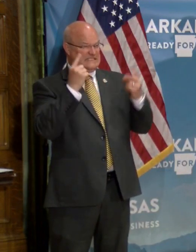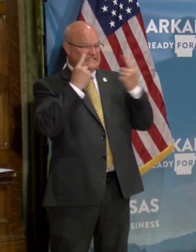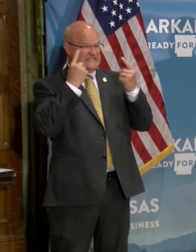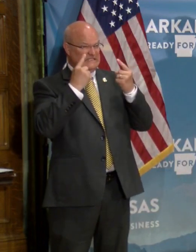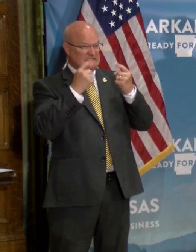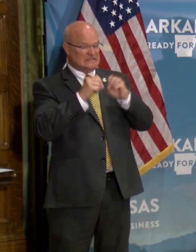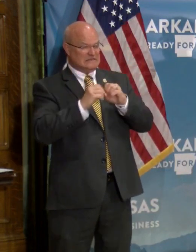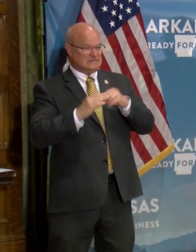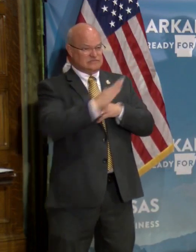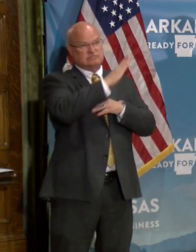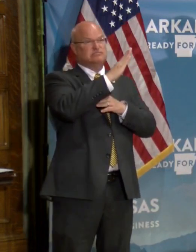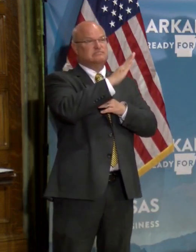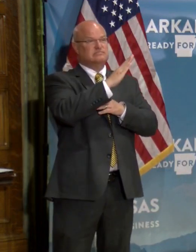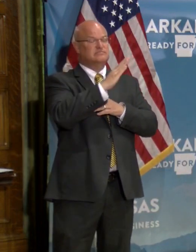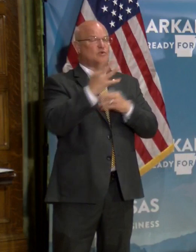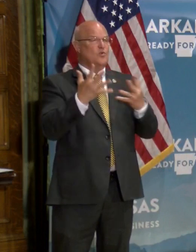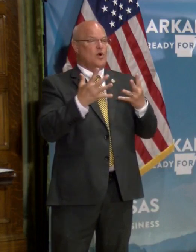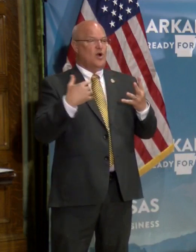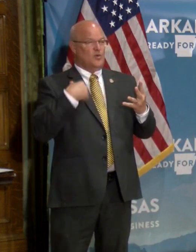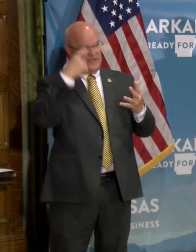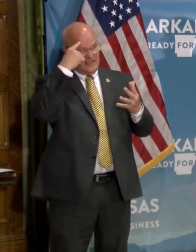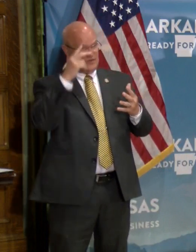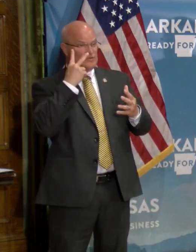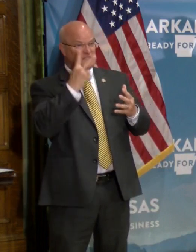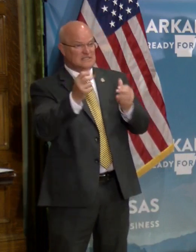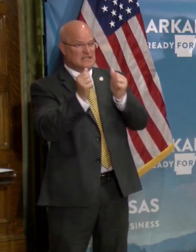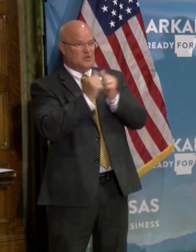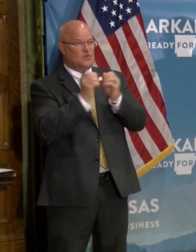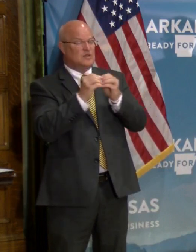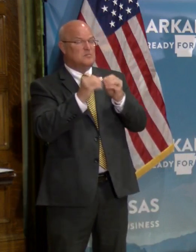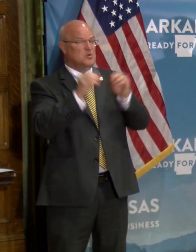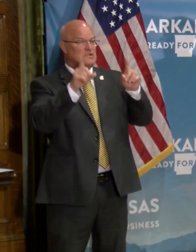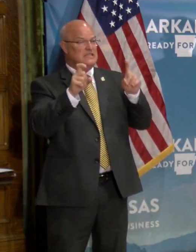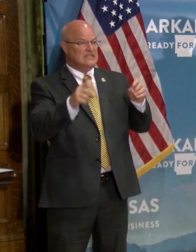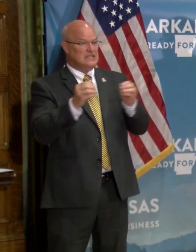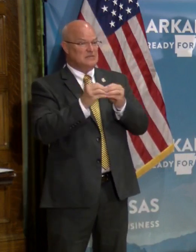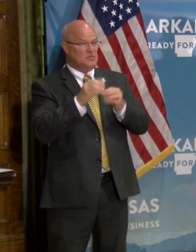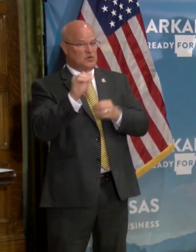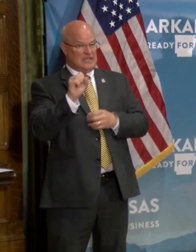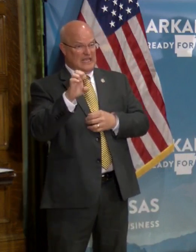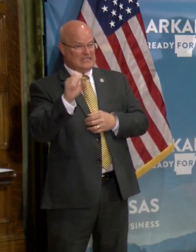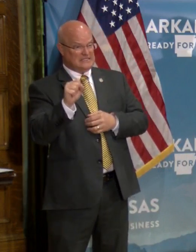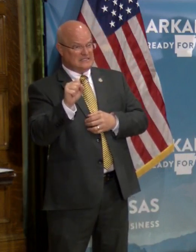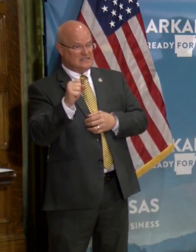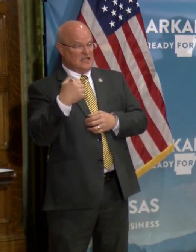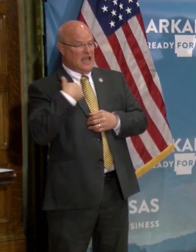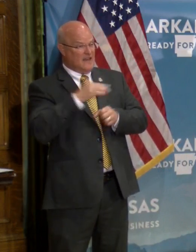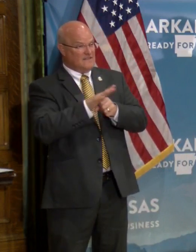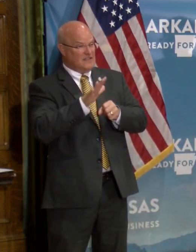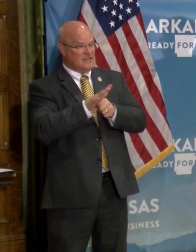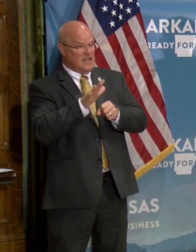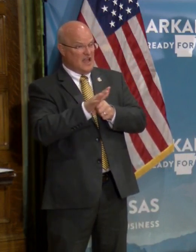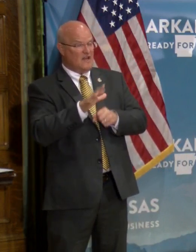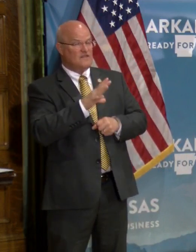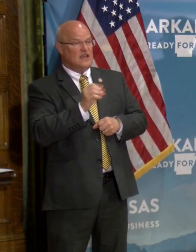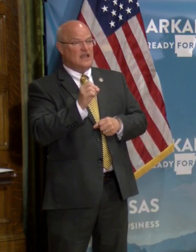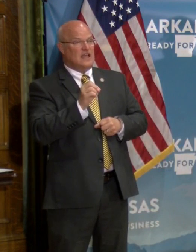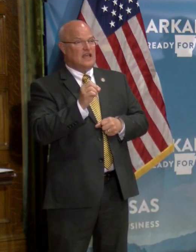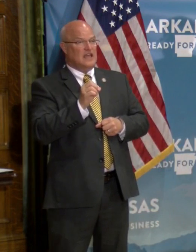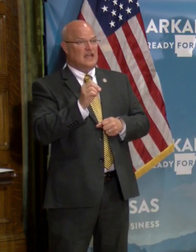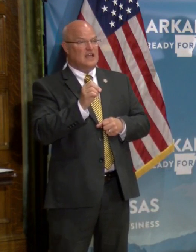fairly significant spike, and kind of what we, we think we're going to see with more testing, we're going to see more cases, do we have enough, and, and